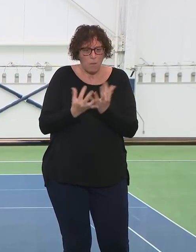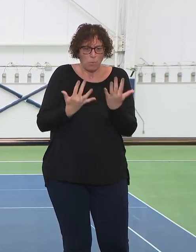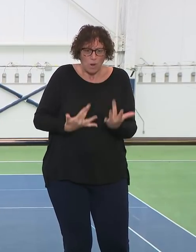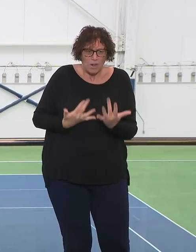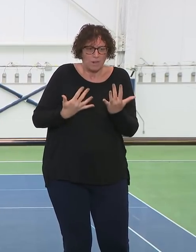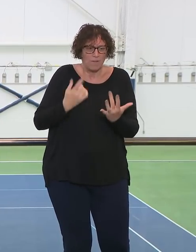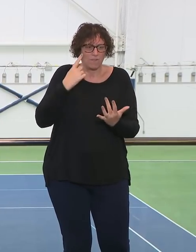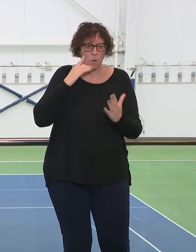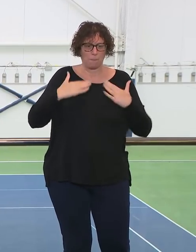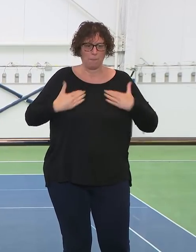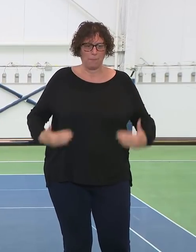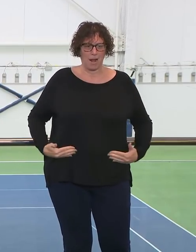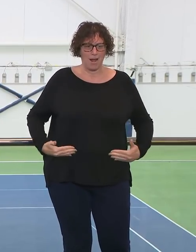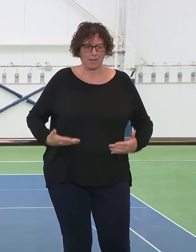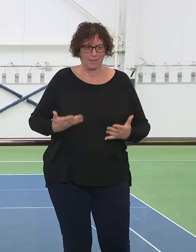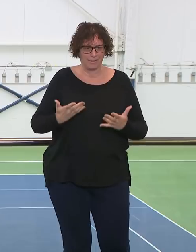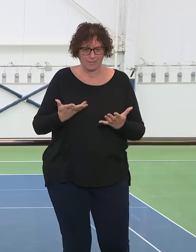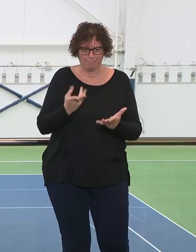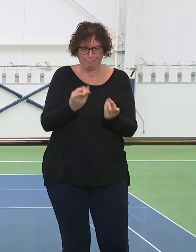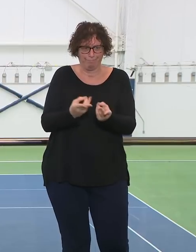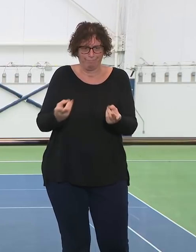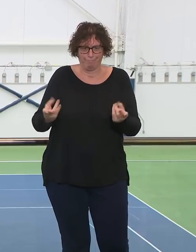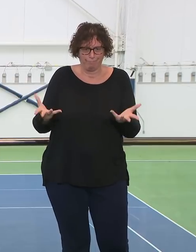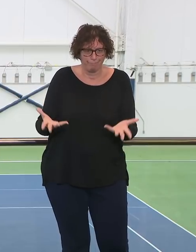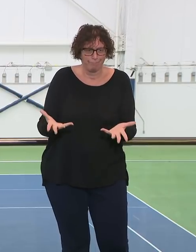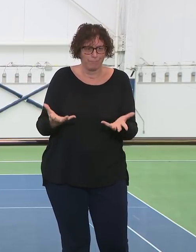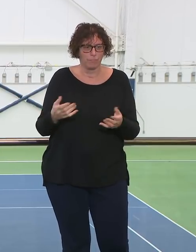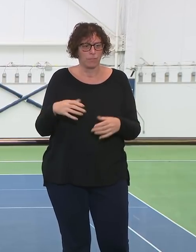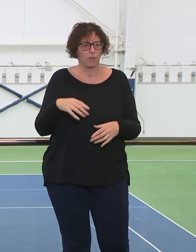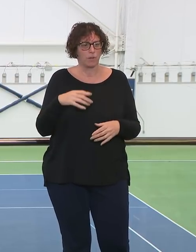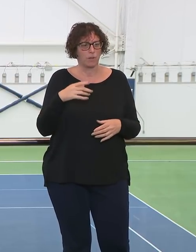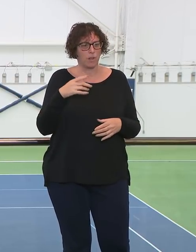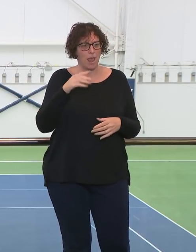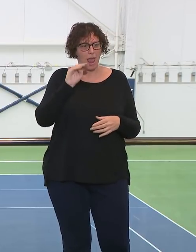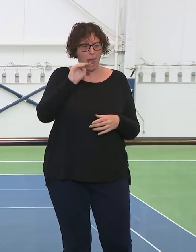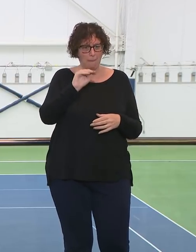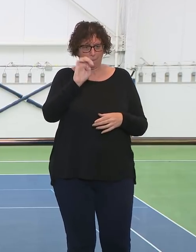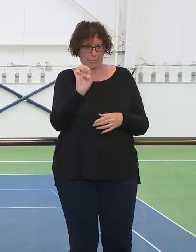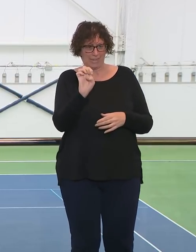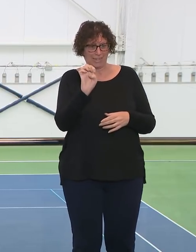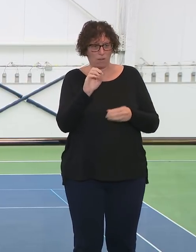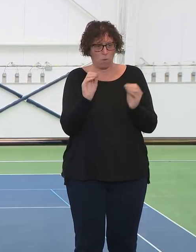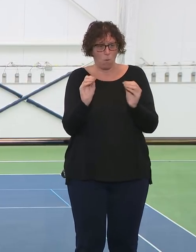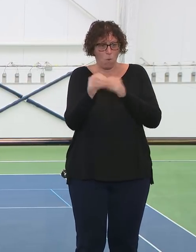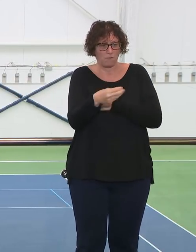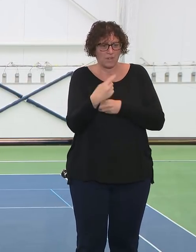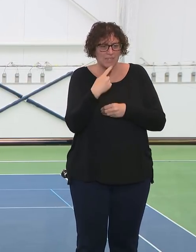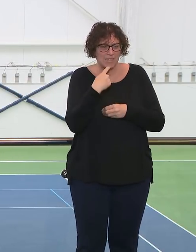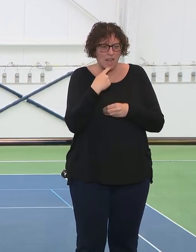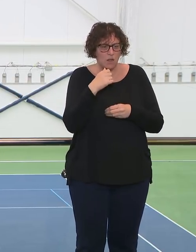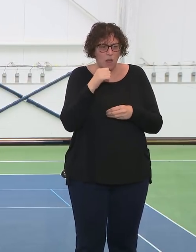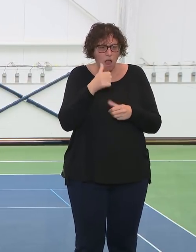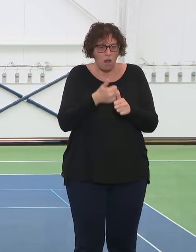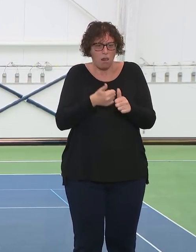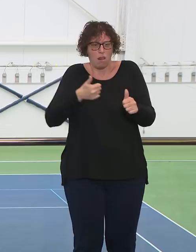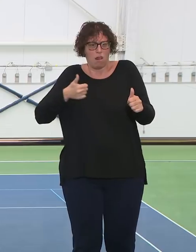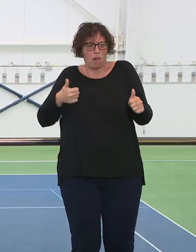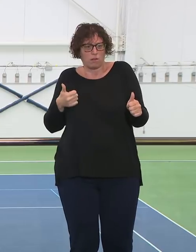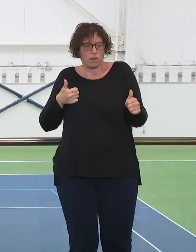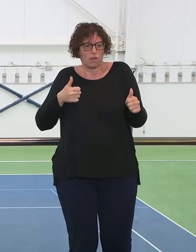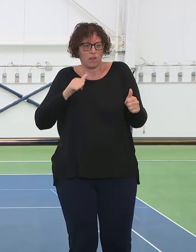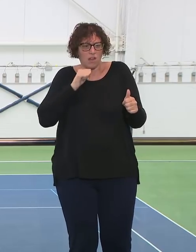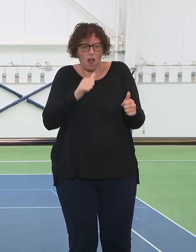families are treated with respect, no matter how intense this crisis. What a painful moment for families. They